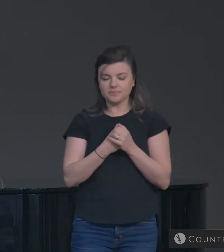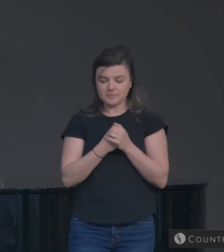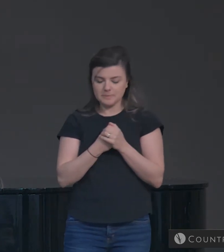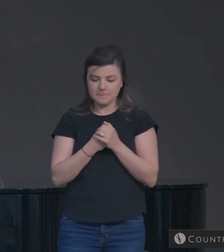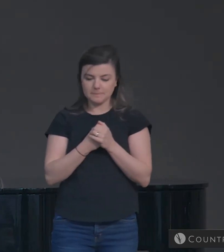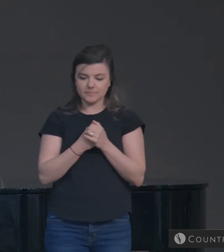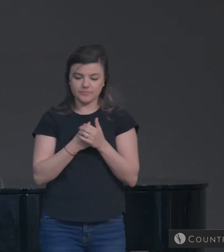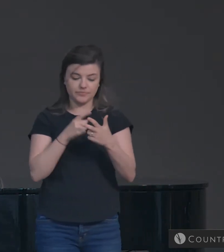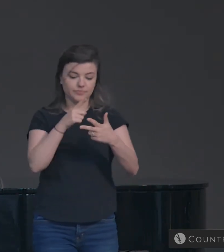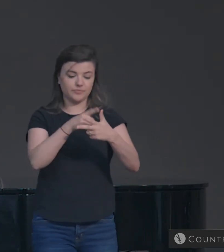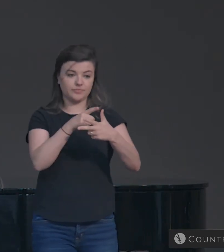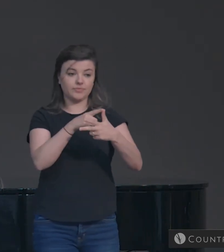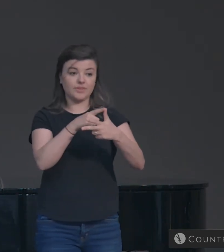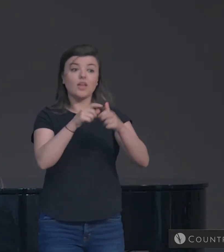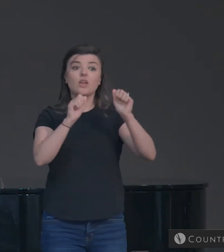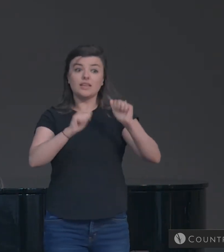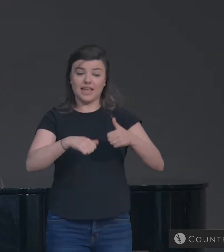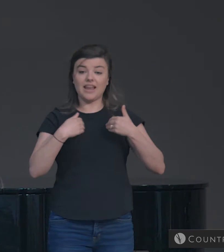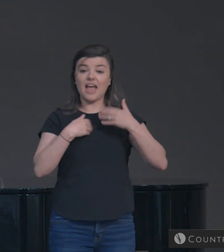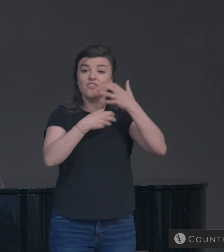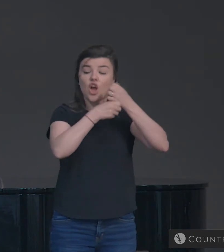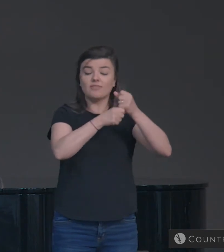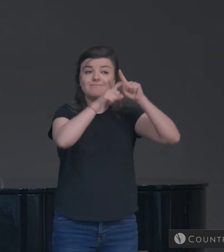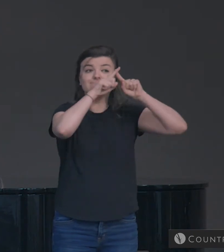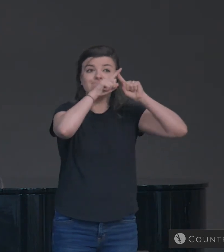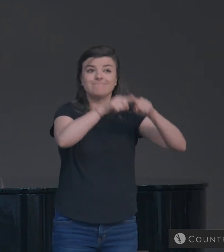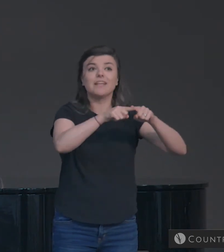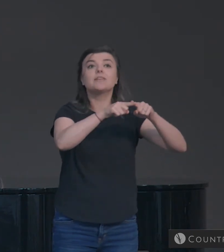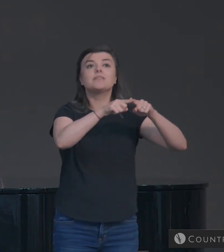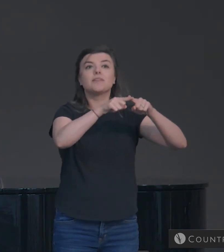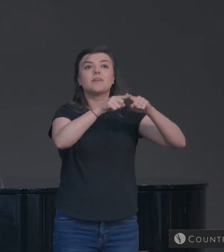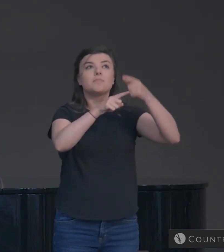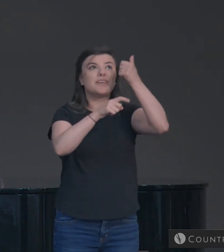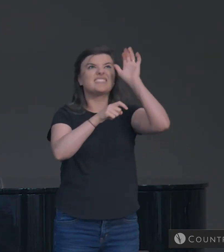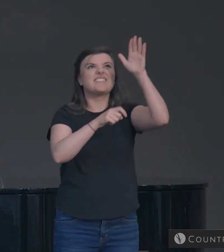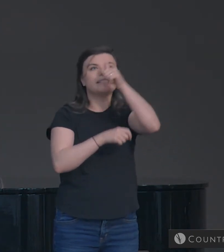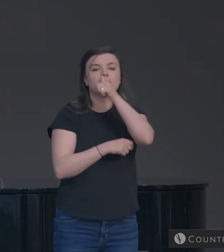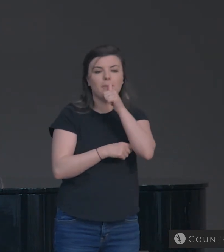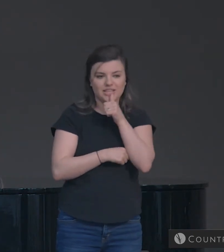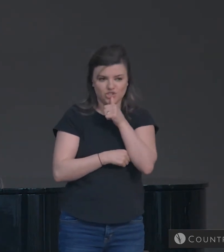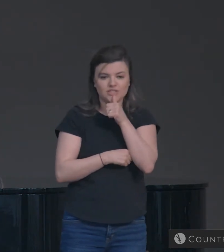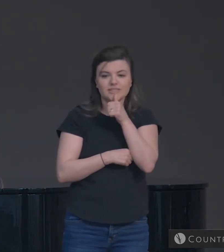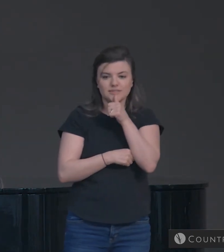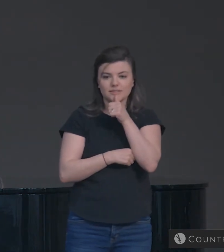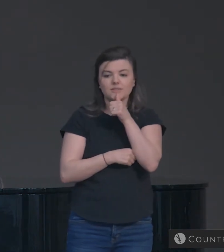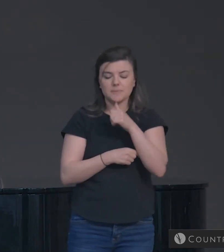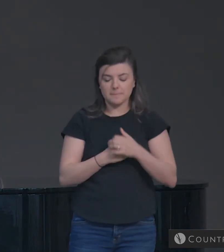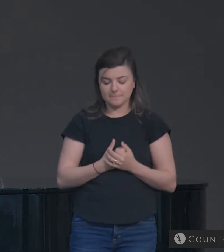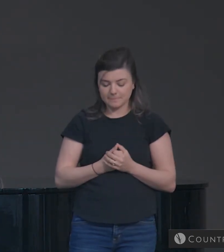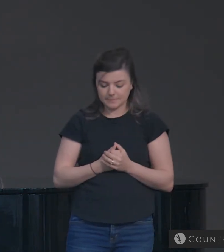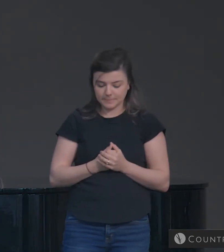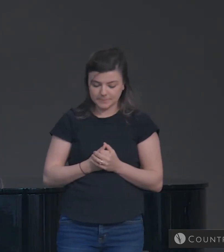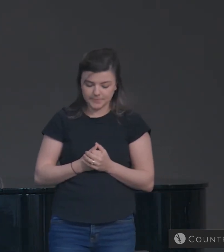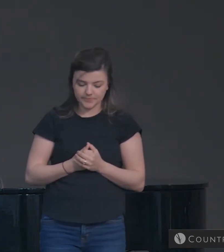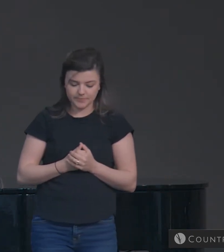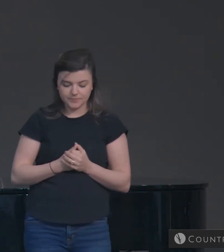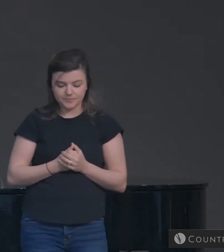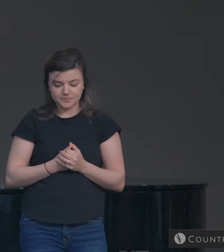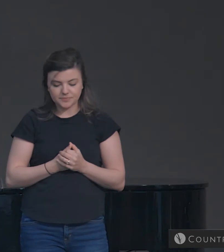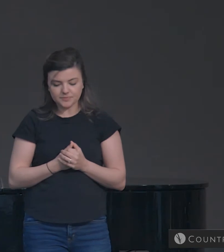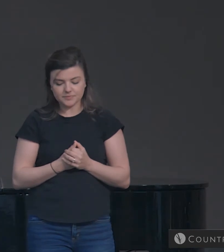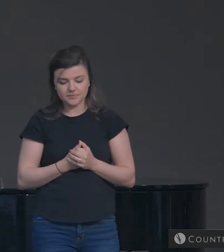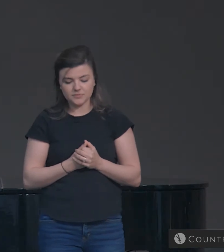this morning. First, we can be confident in the patience of God. We can be confident in the patience